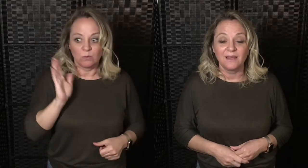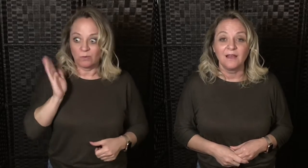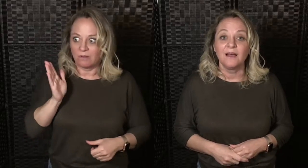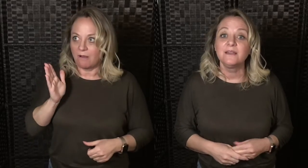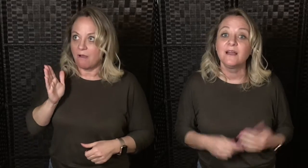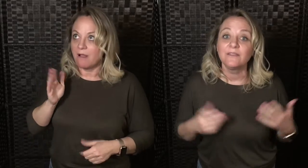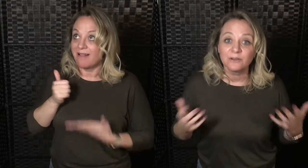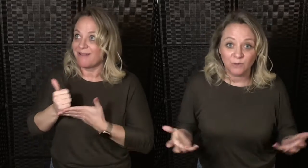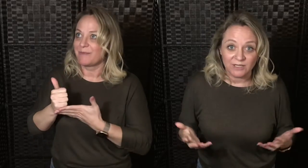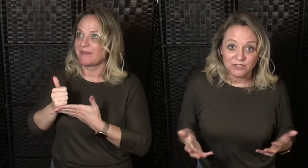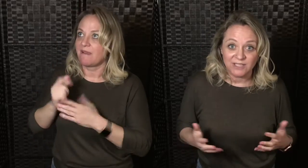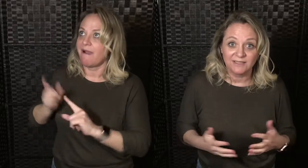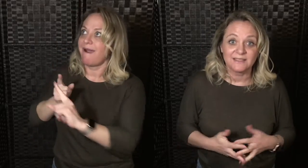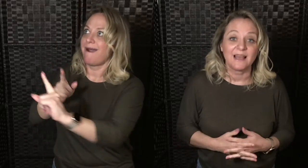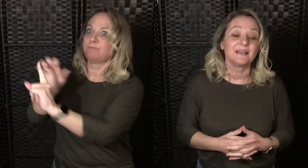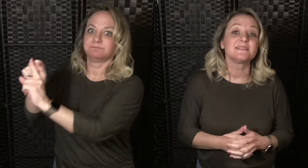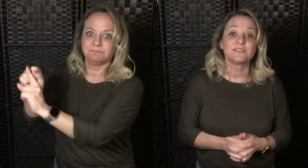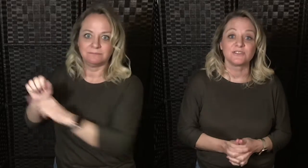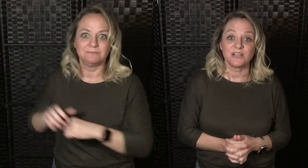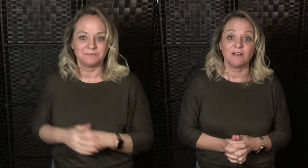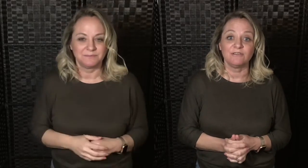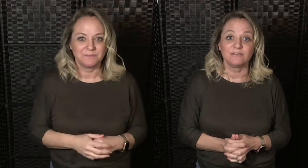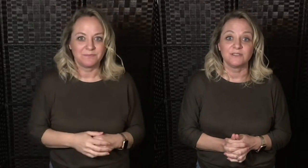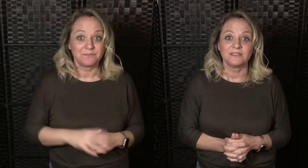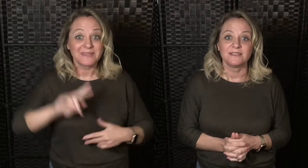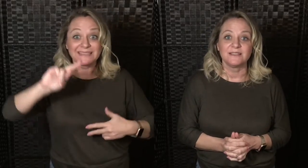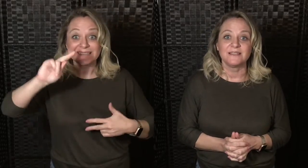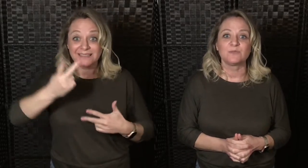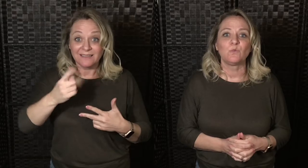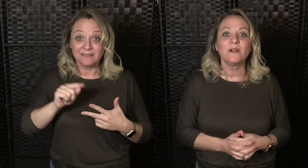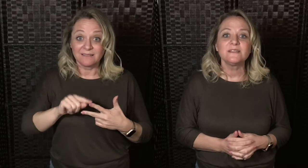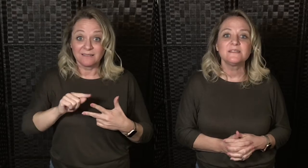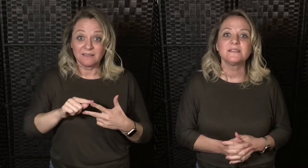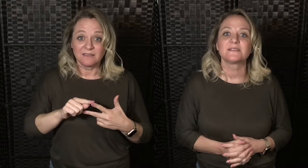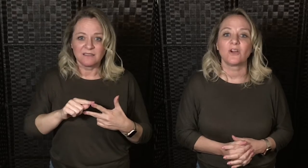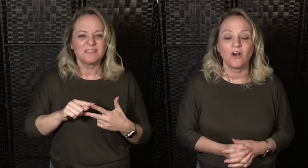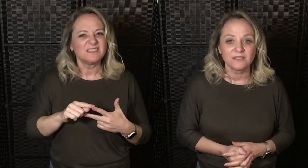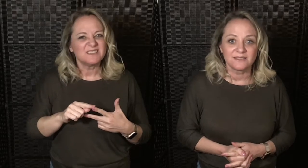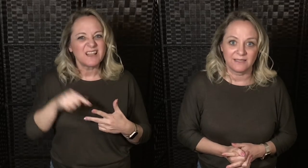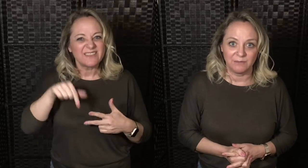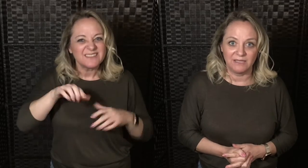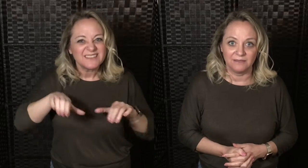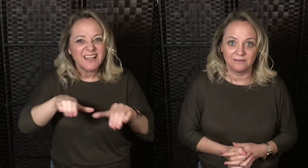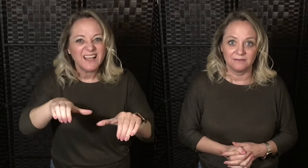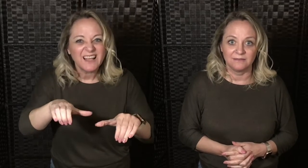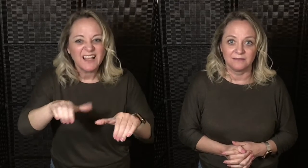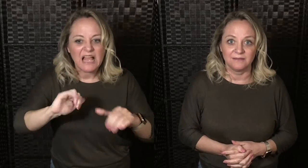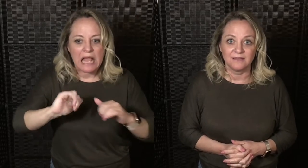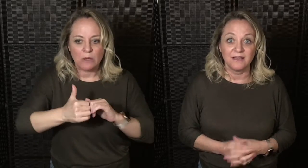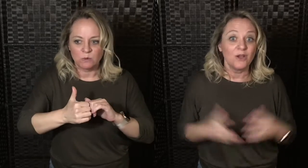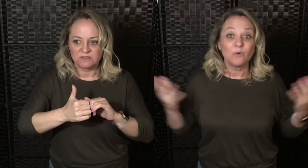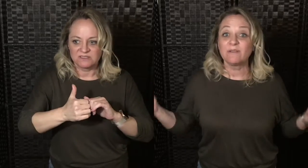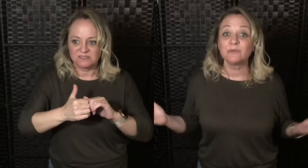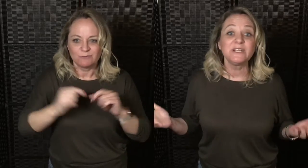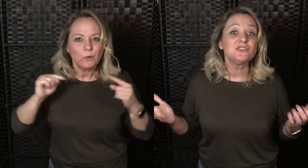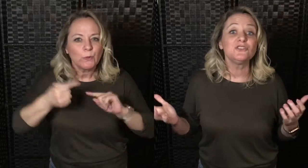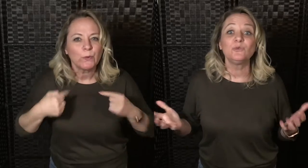Another question to ask yourself is what is this costing me? Whenever we do